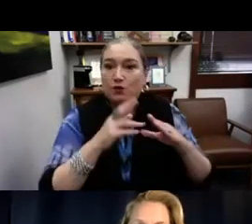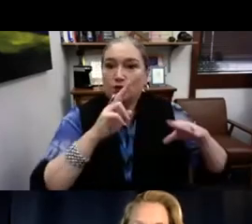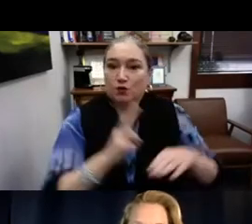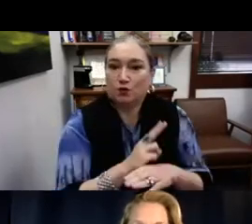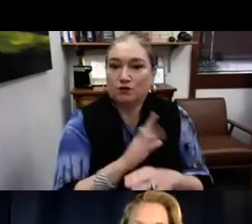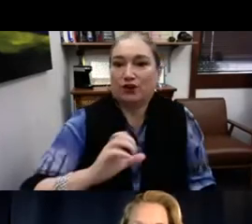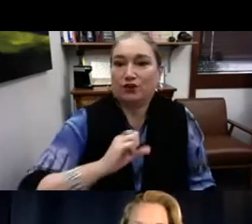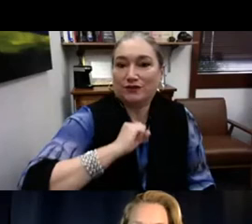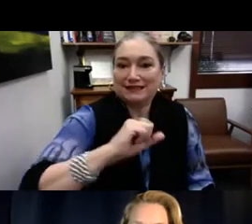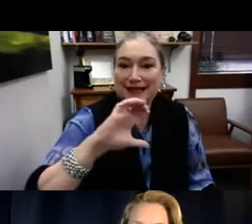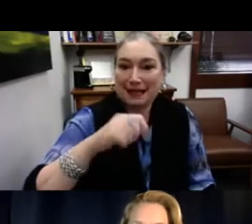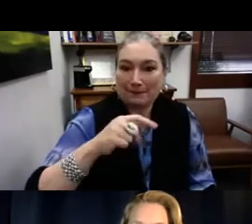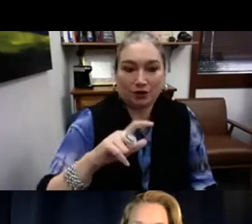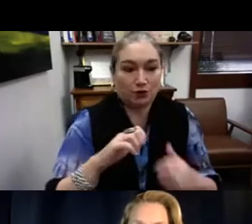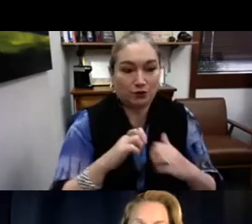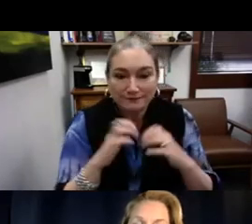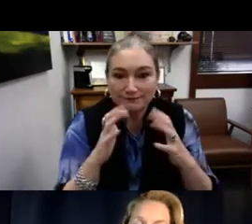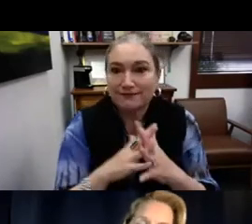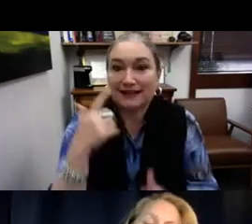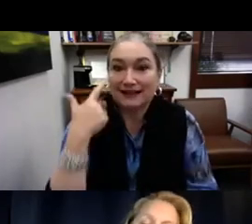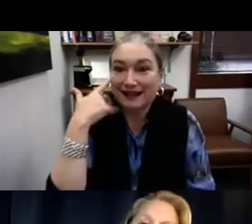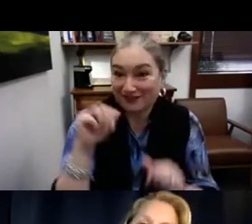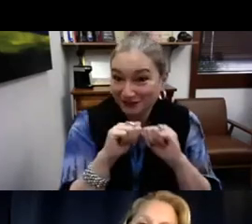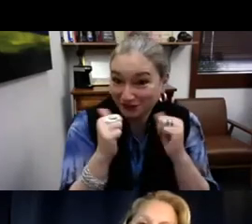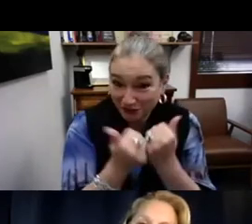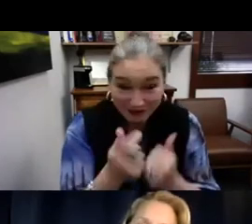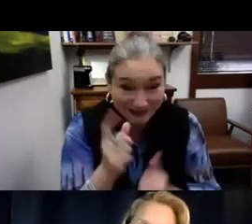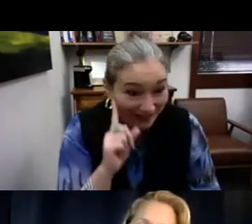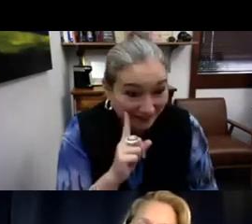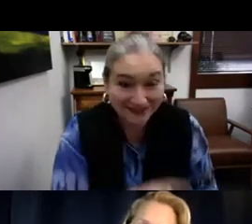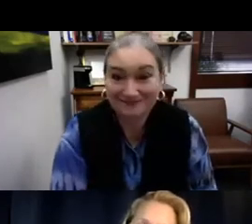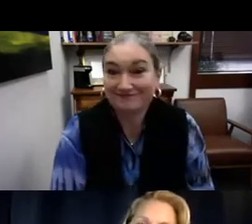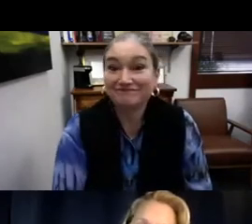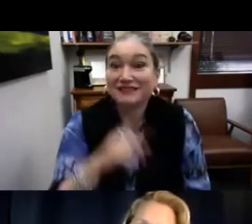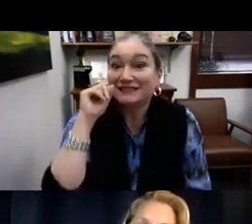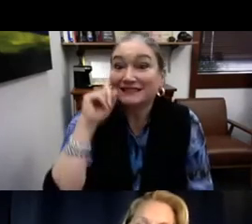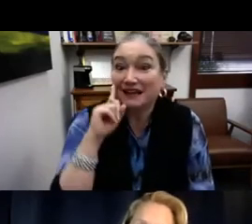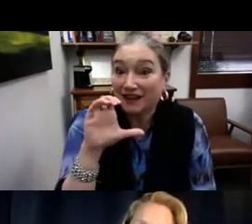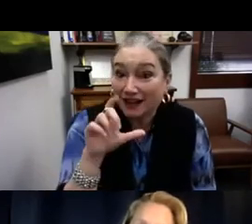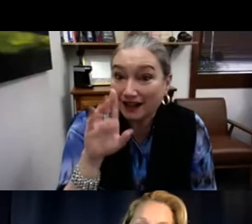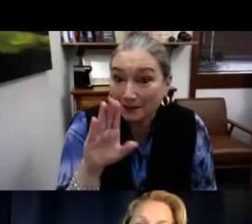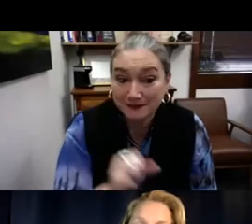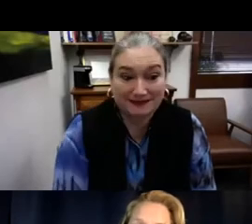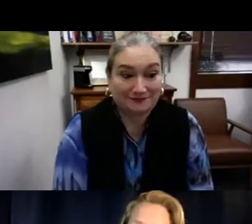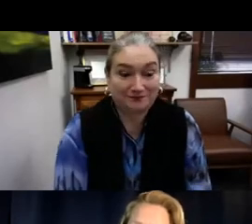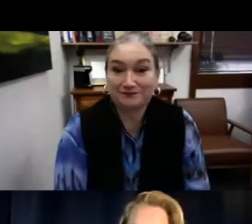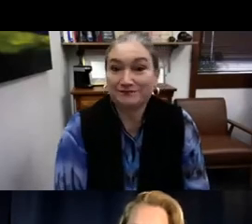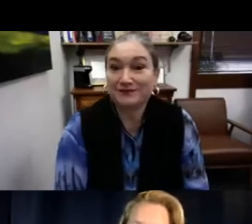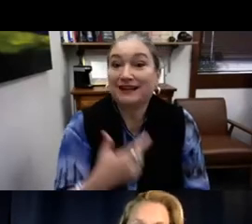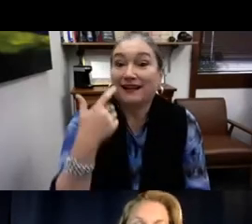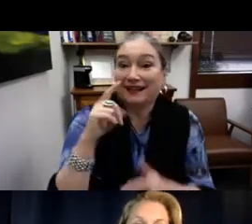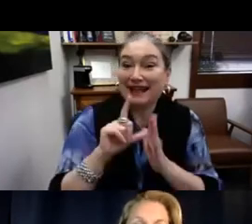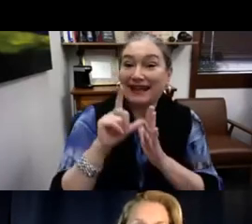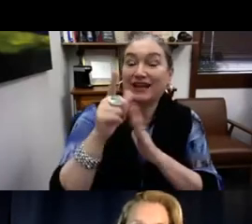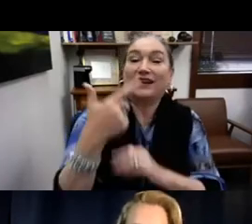And so deaf community was using their resistance campaign against that. California Association for the